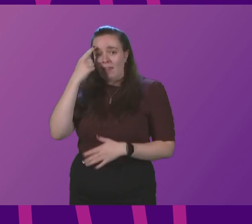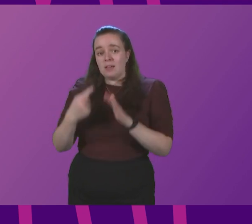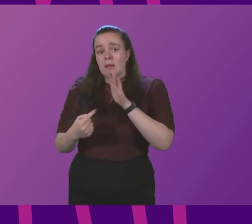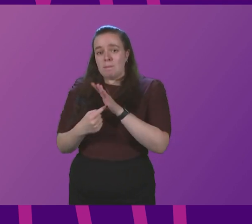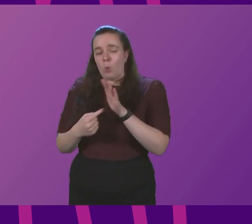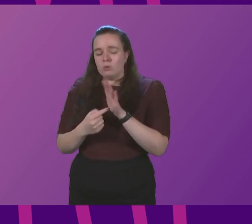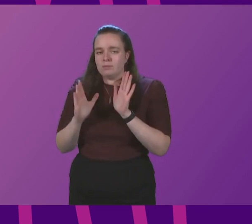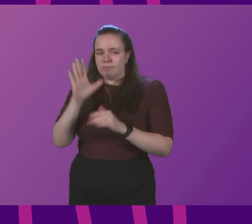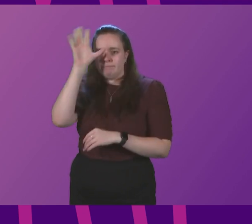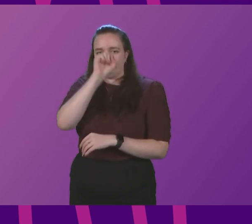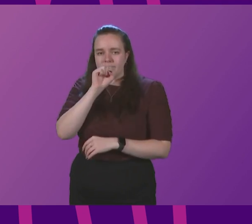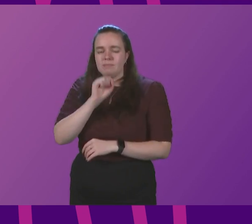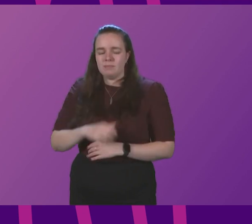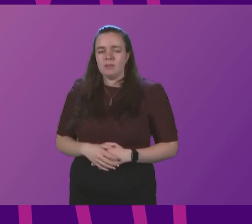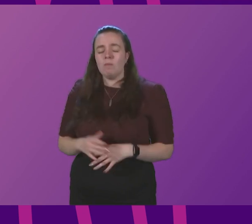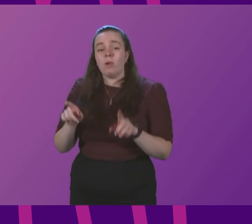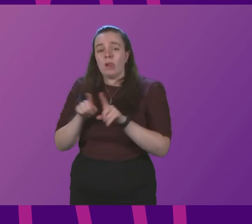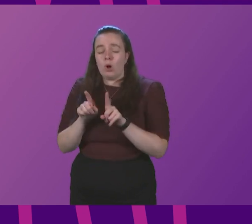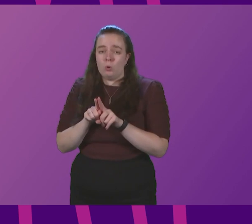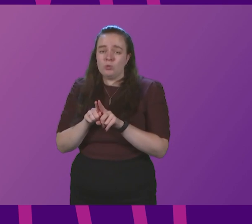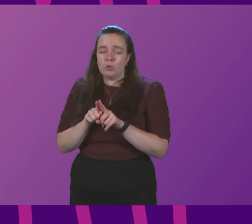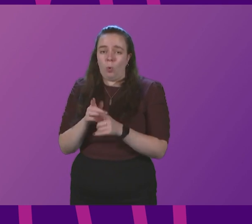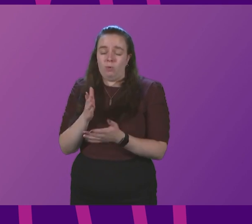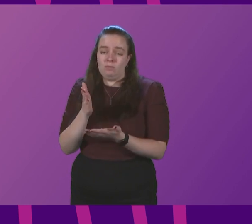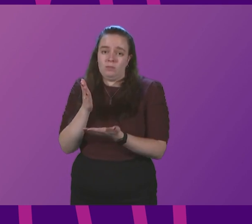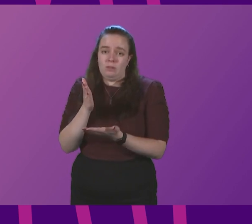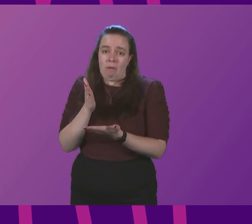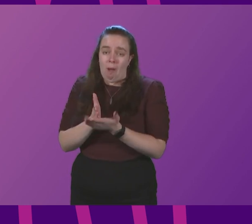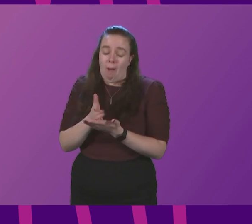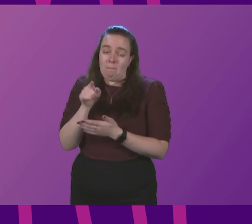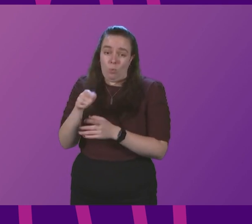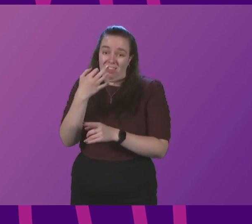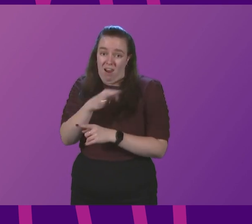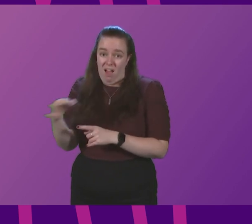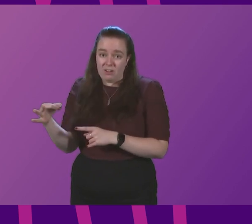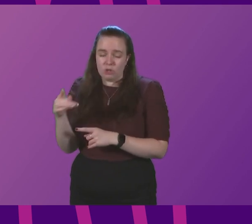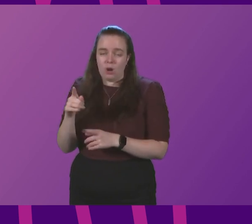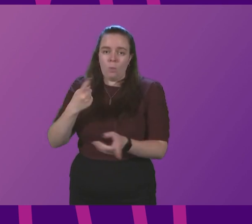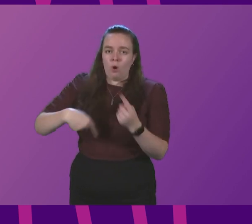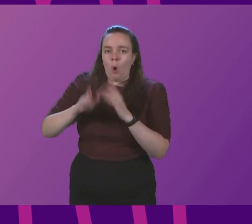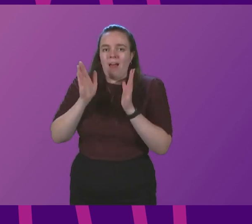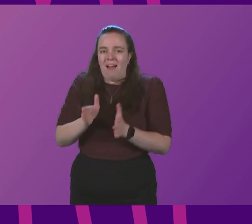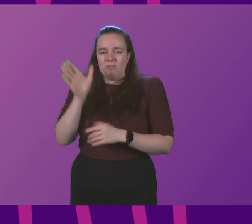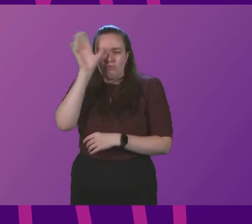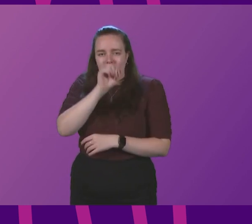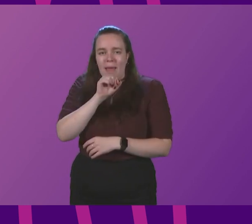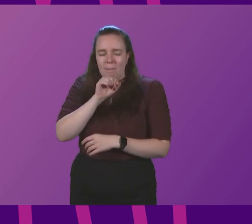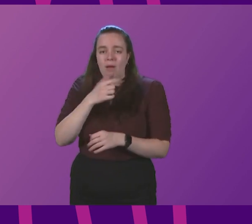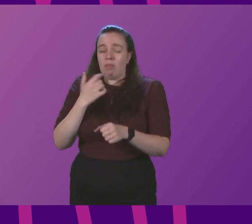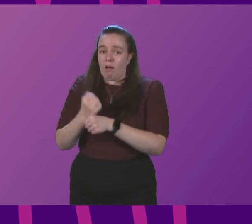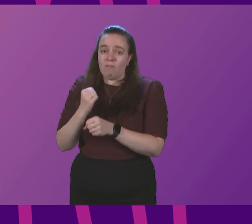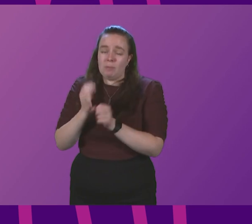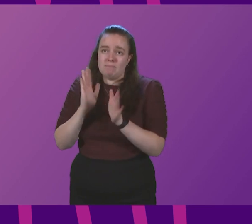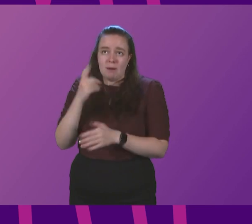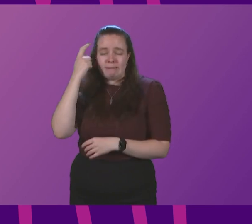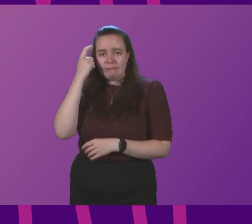to be mindful of that. There is also, and this is certainly the case with Lanarkshire, and it is something we all have to be mindful of, and certainly the government has to be